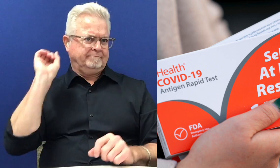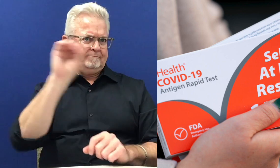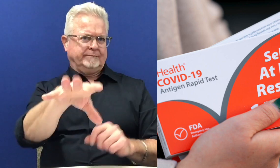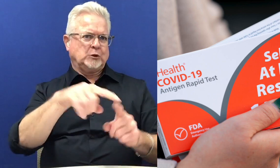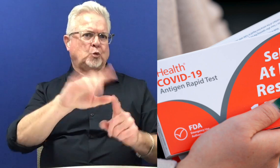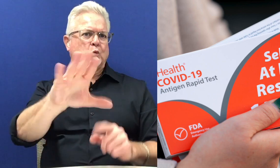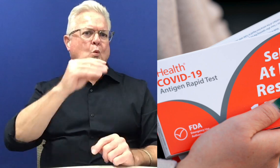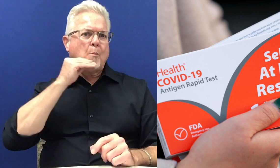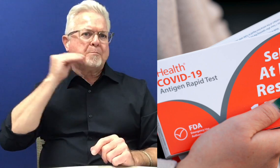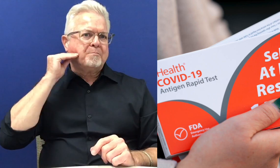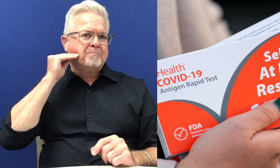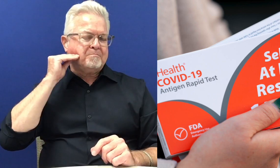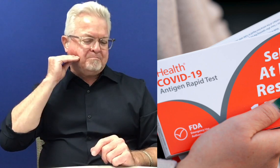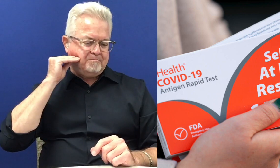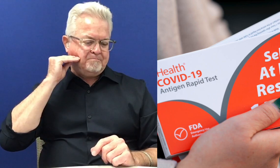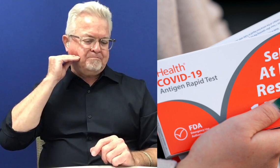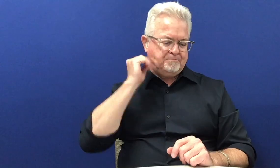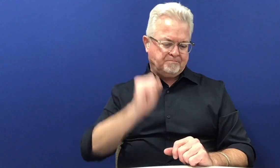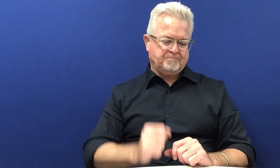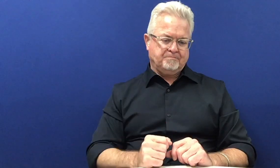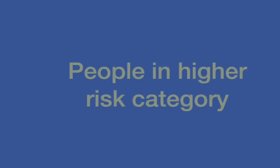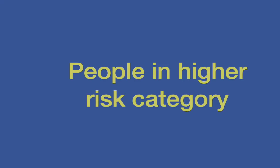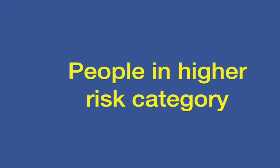tests, and you'll get three tests.